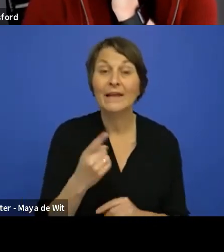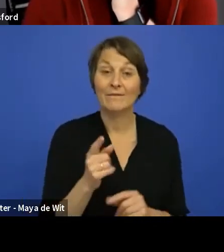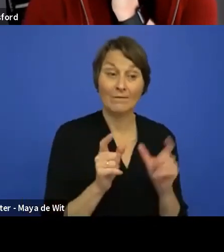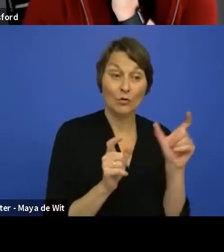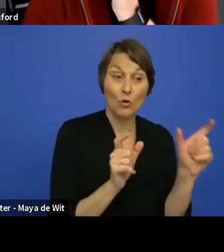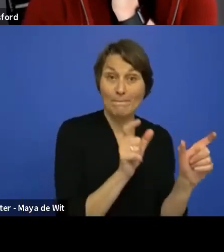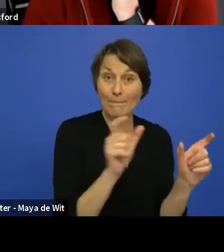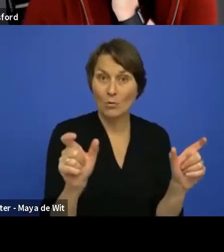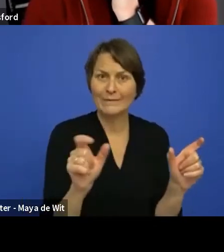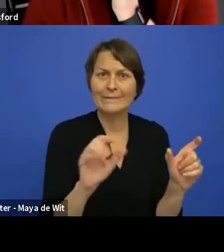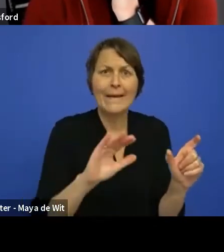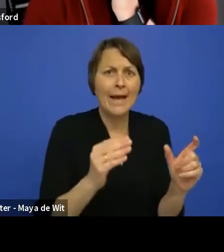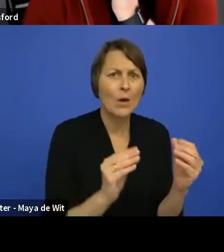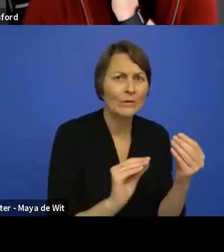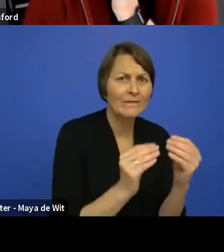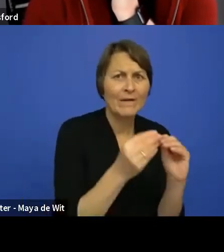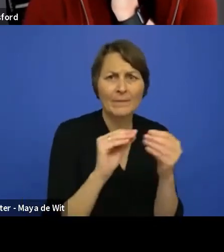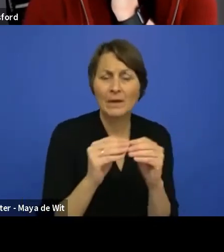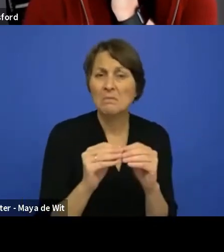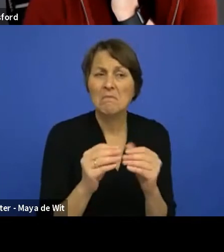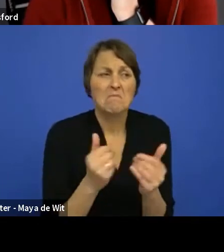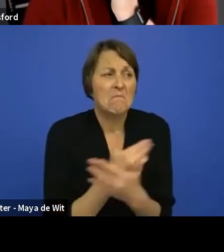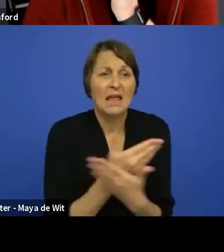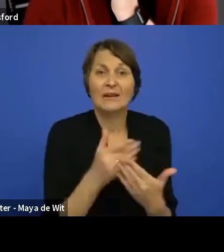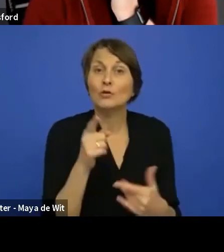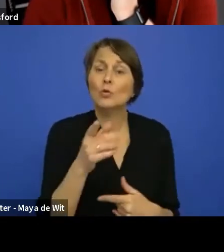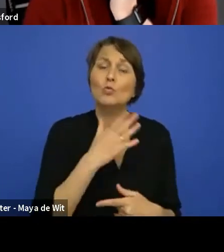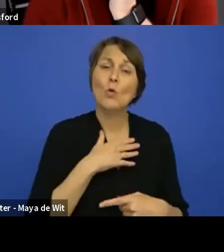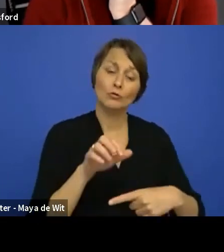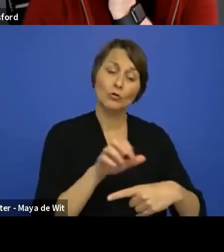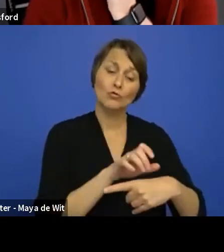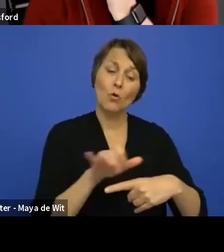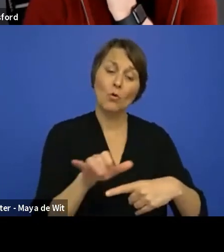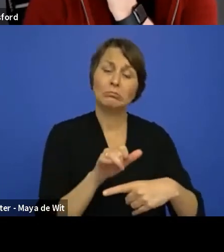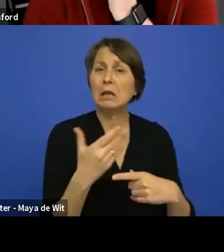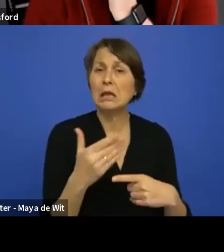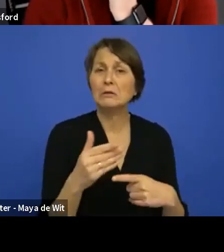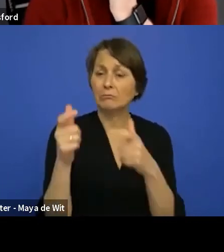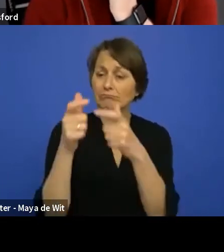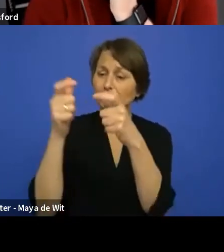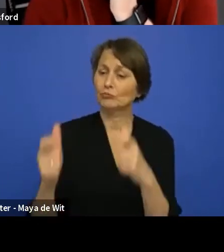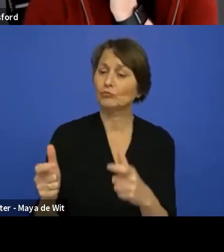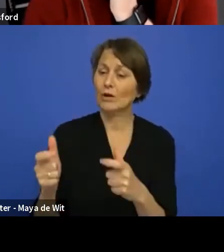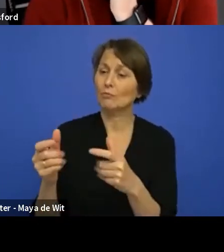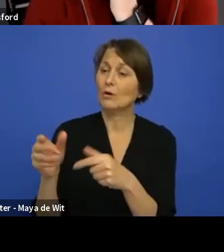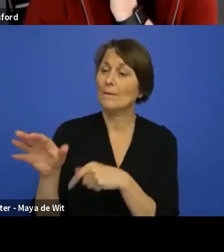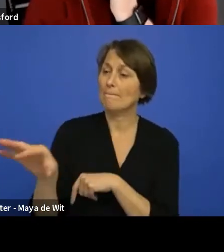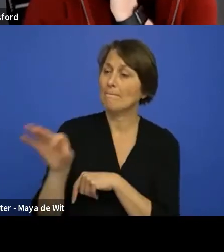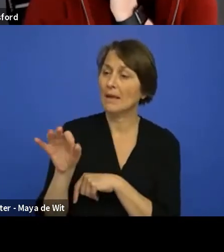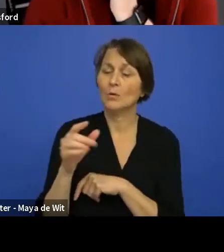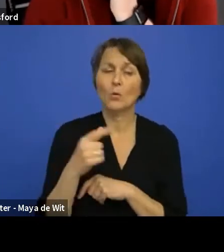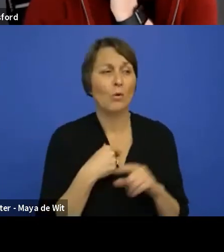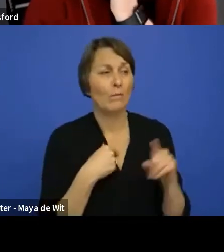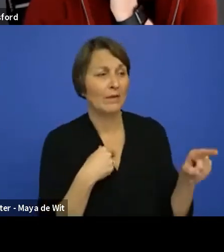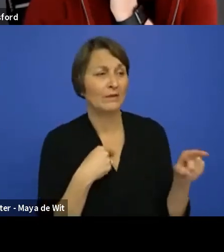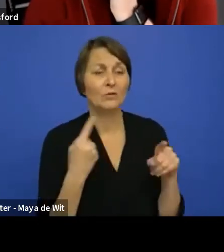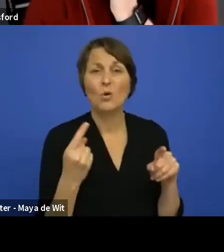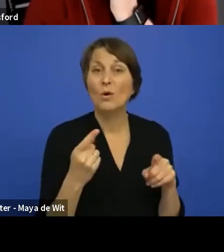any way you want to write your code. So with any framework, as I said, but also if you want to just use them in plain JavaScript, you're free to do that.